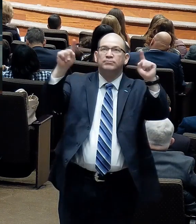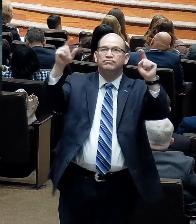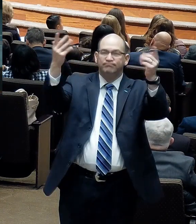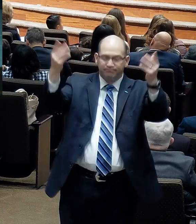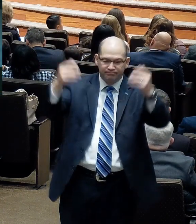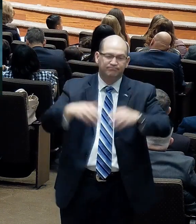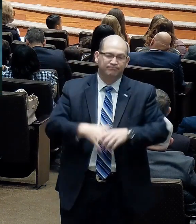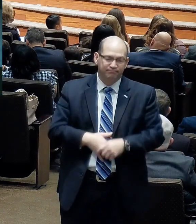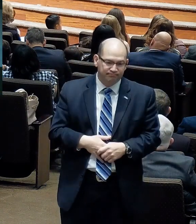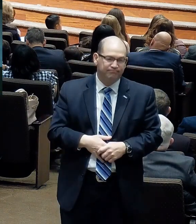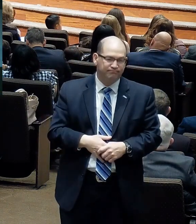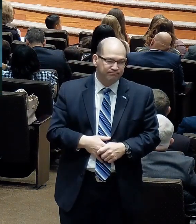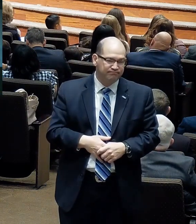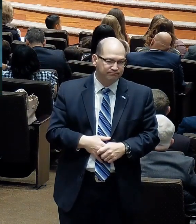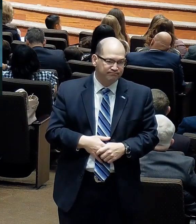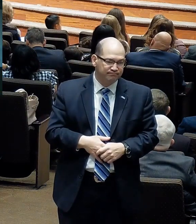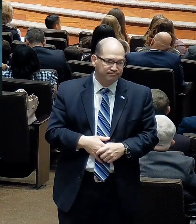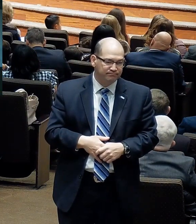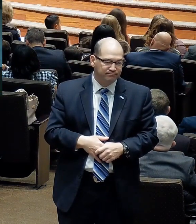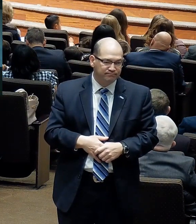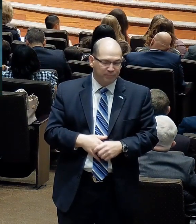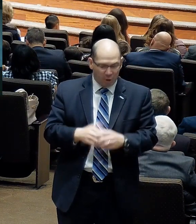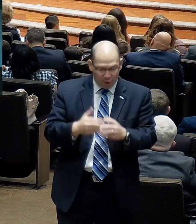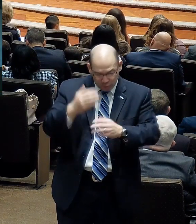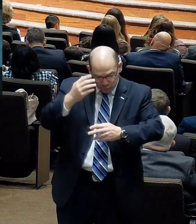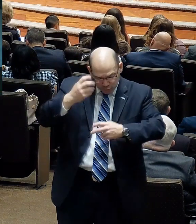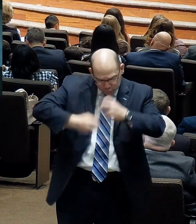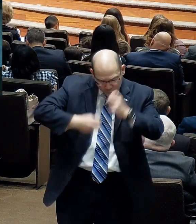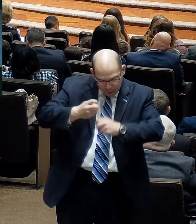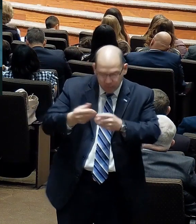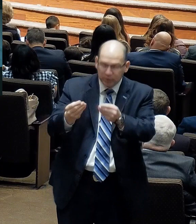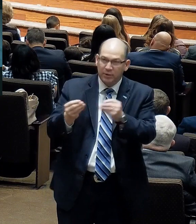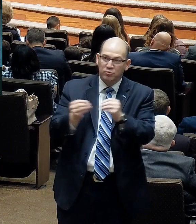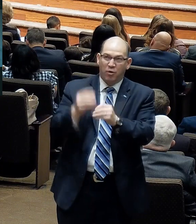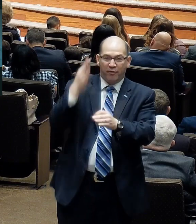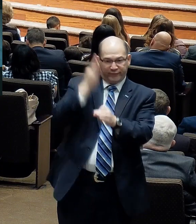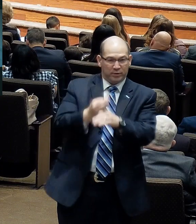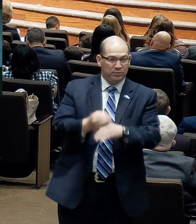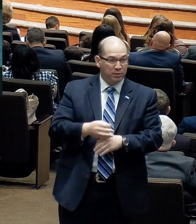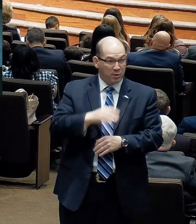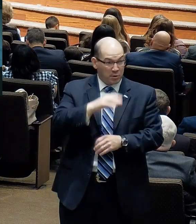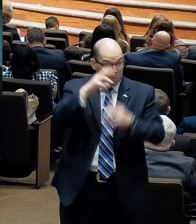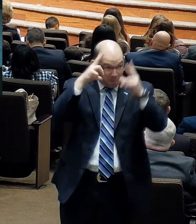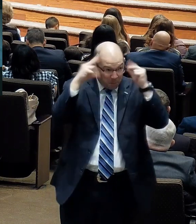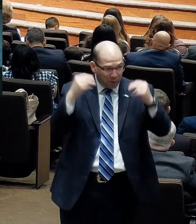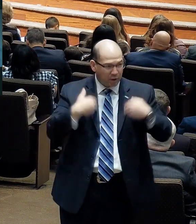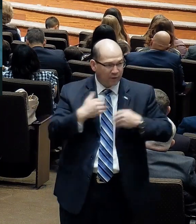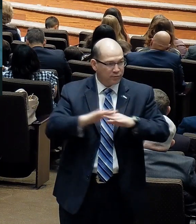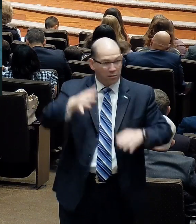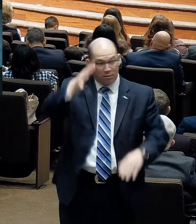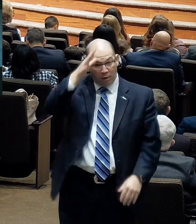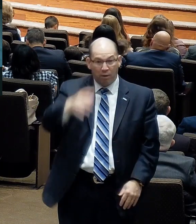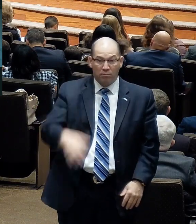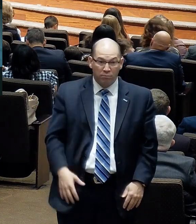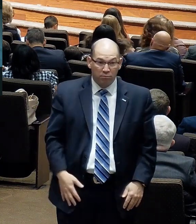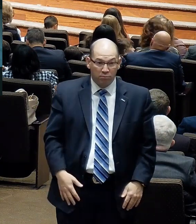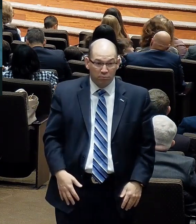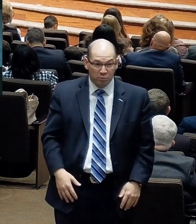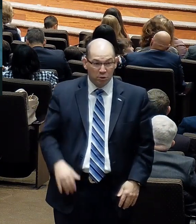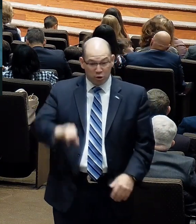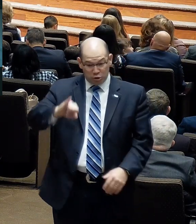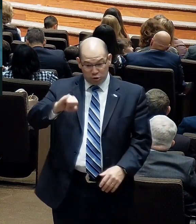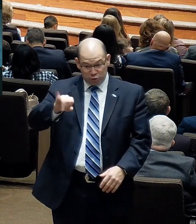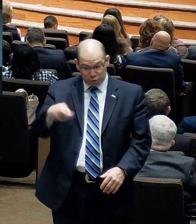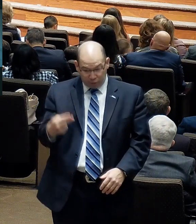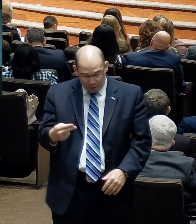It strengthens our faith. Moses grew up without his dad. Joseph was betrayed by his brothers. Jacob wrestled with the angel